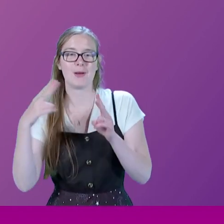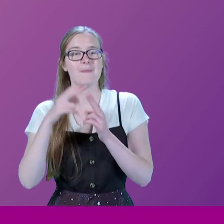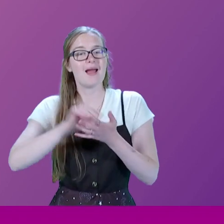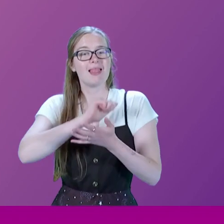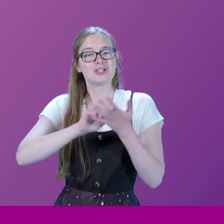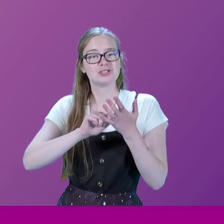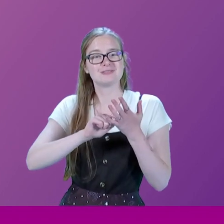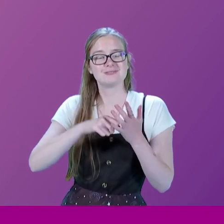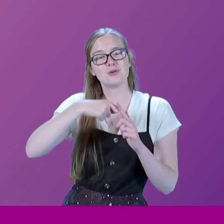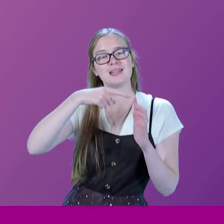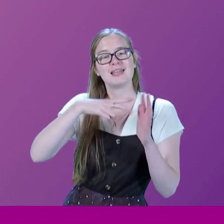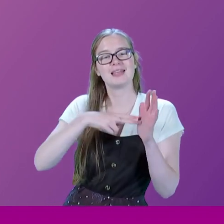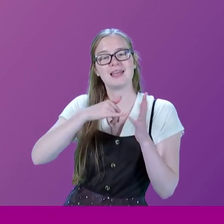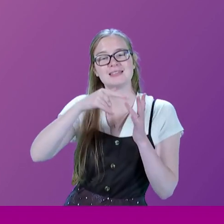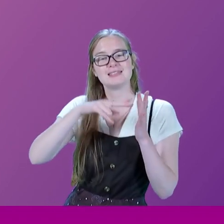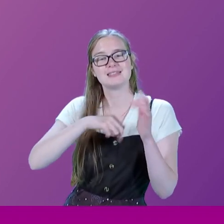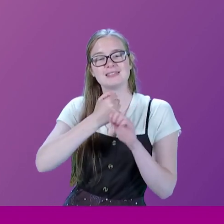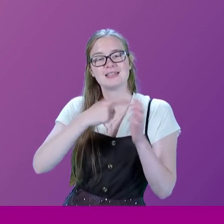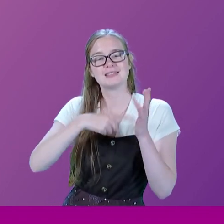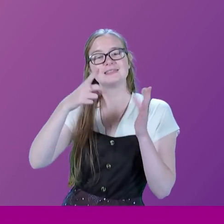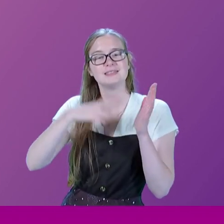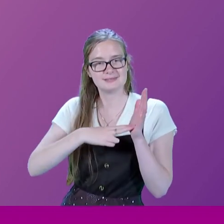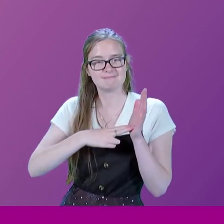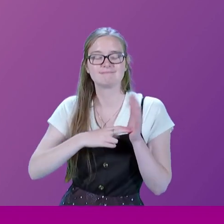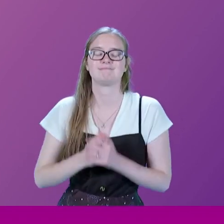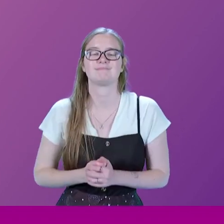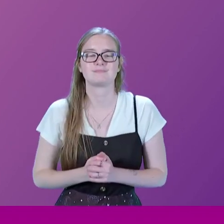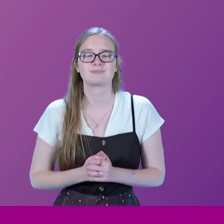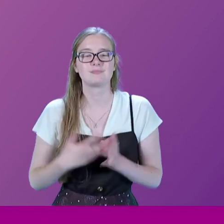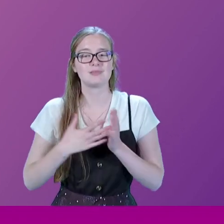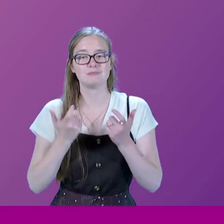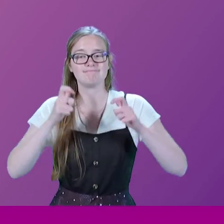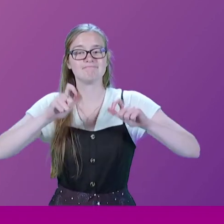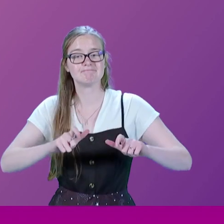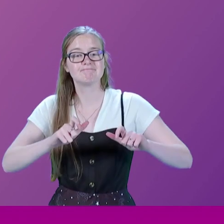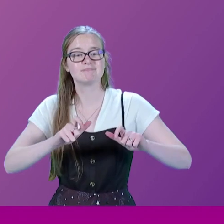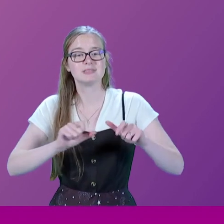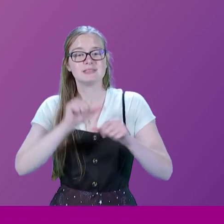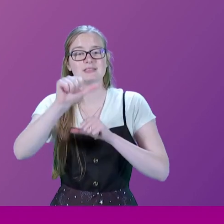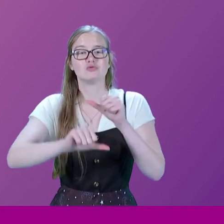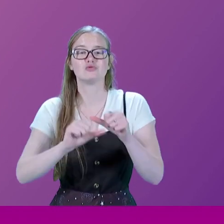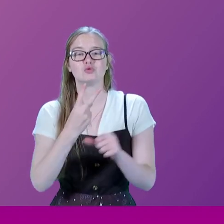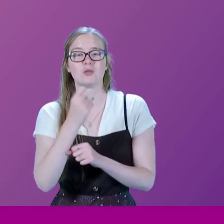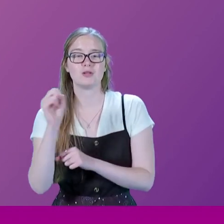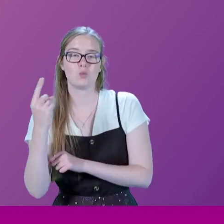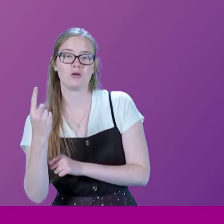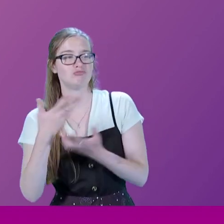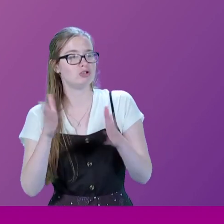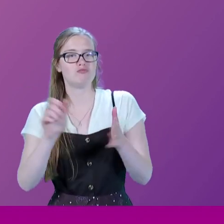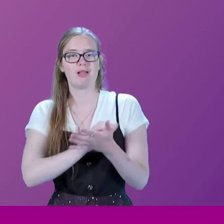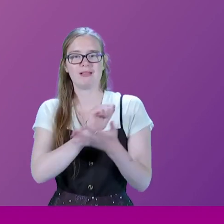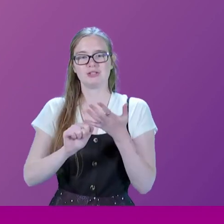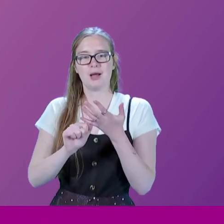Chelsea after the passing of Alan Clarke. Michael held that seat at the following 2001 UK general election